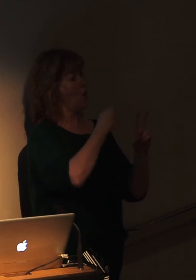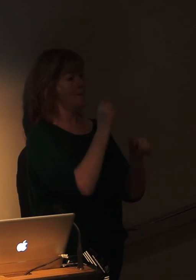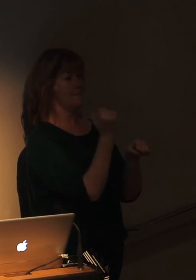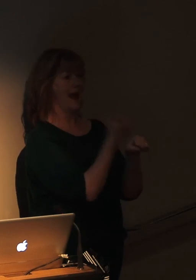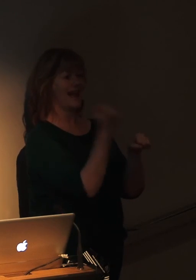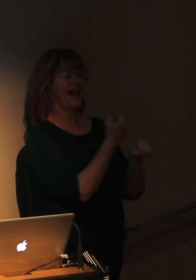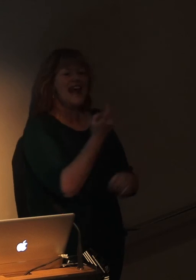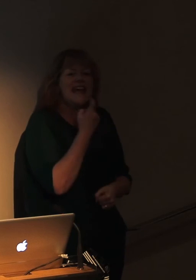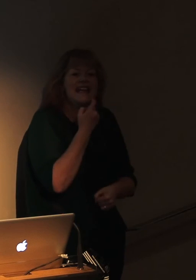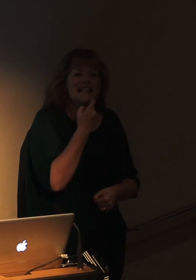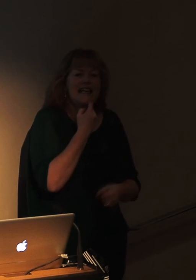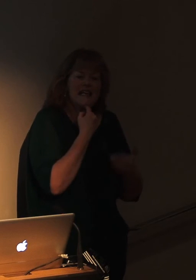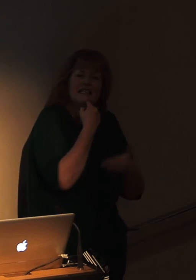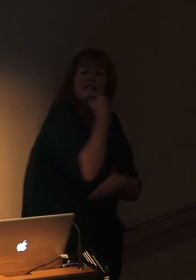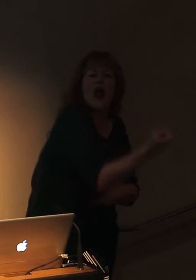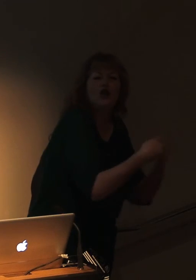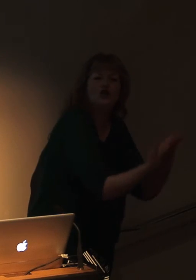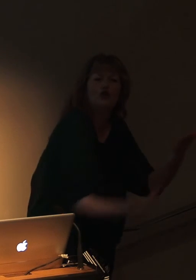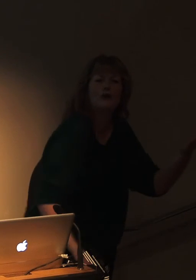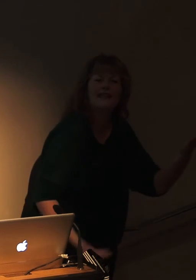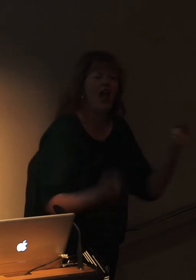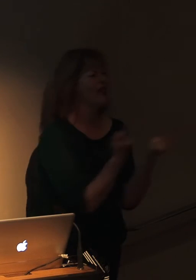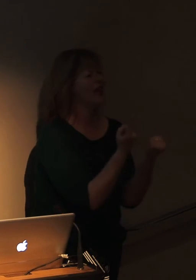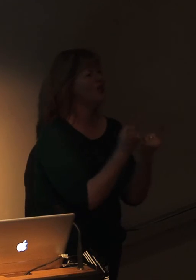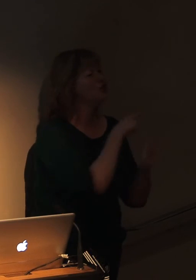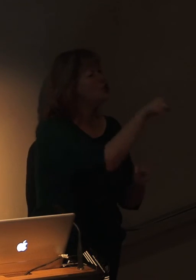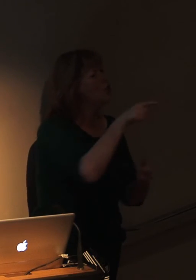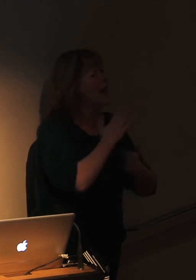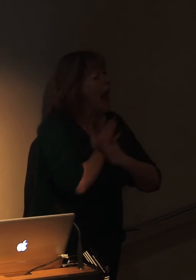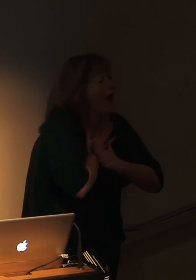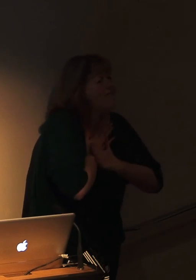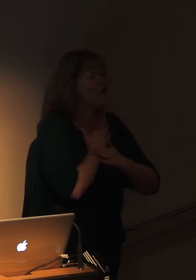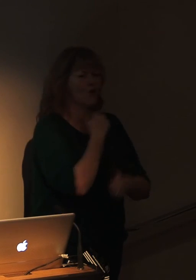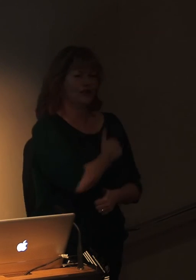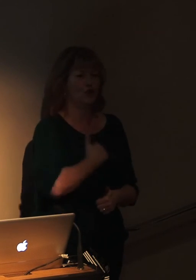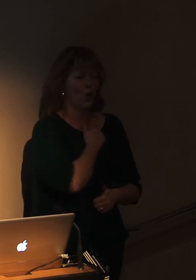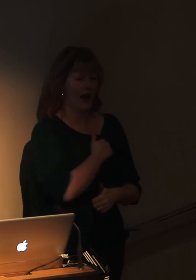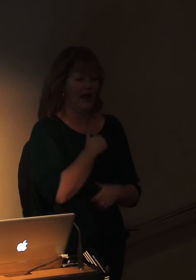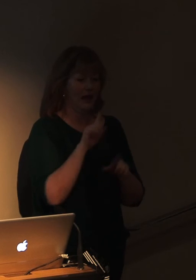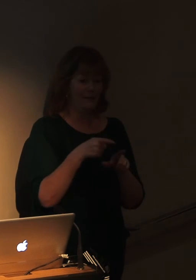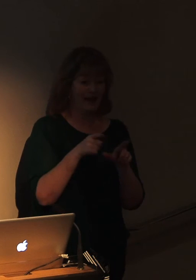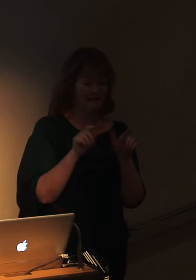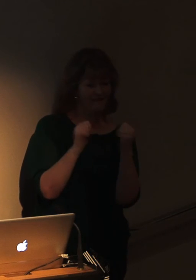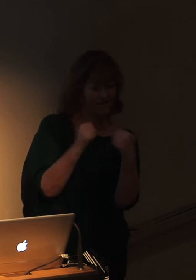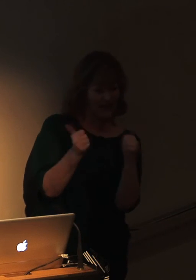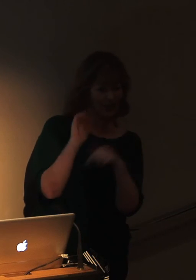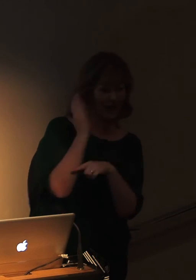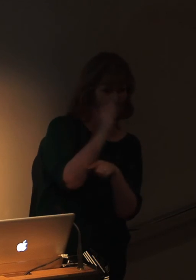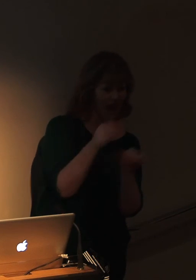tell stories about is things that you really enjoy or that you love. Getting out of that genre afterwards is always really difficult.